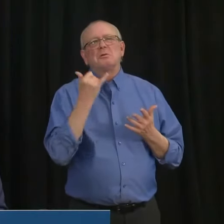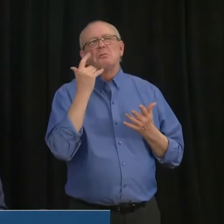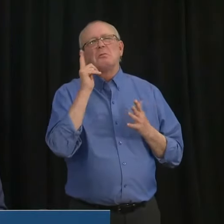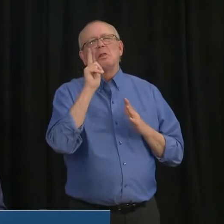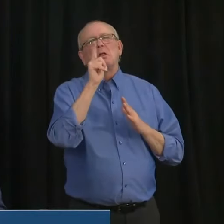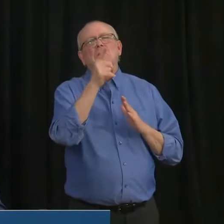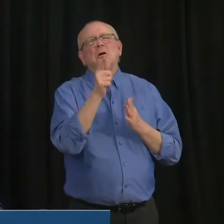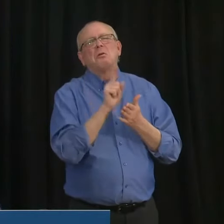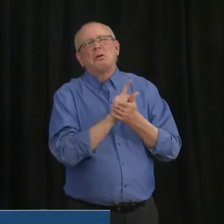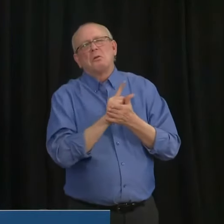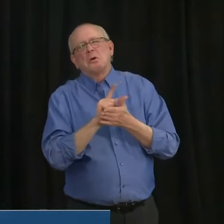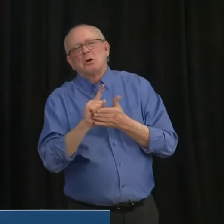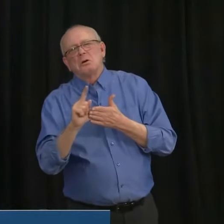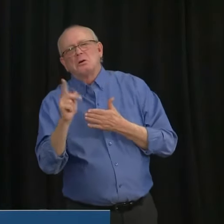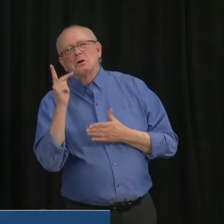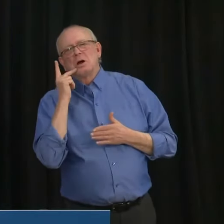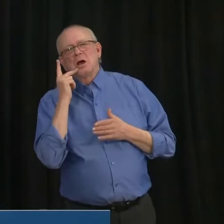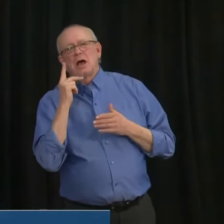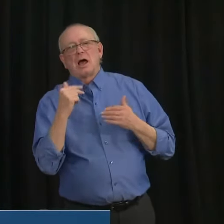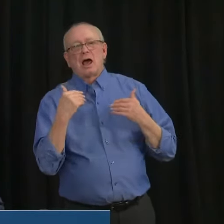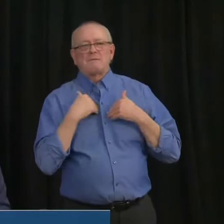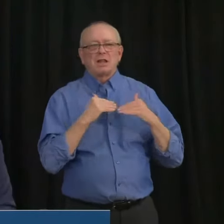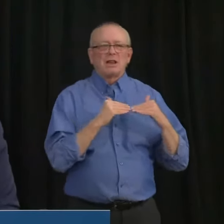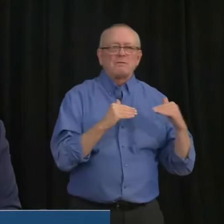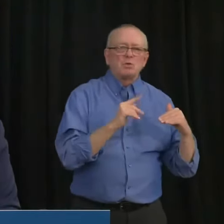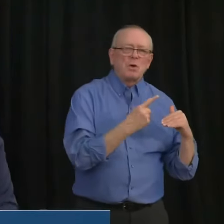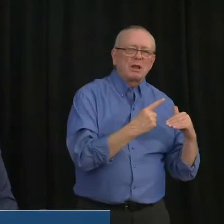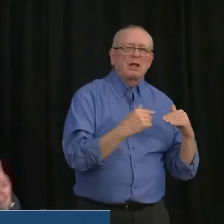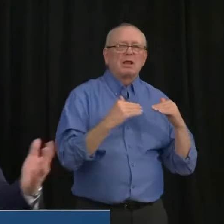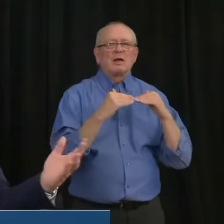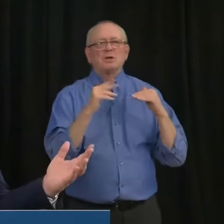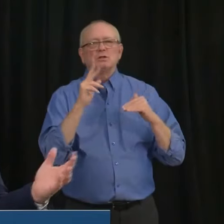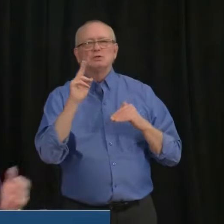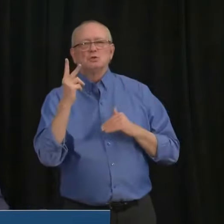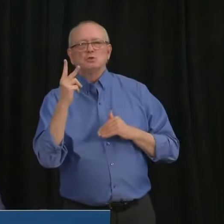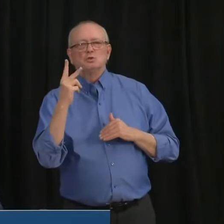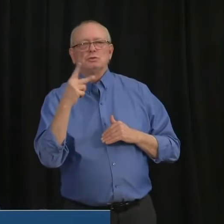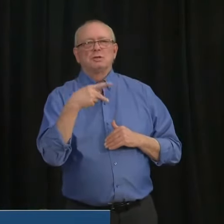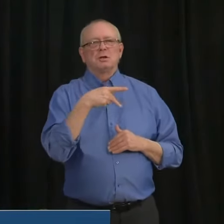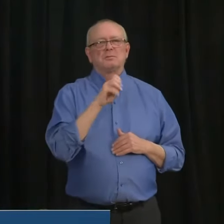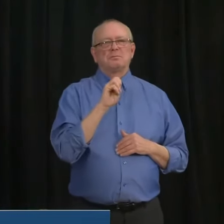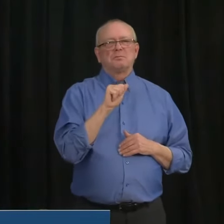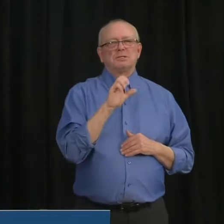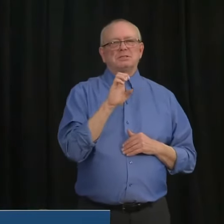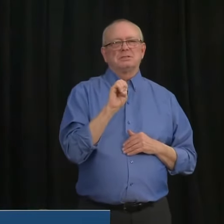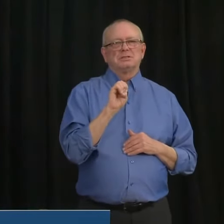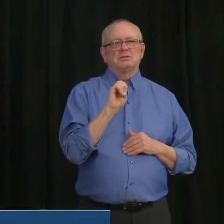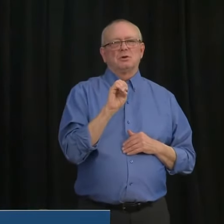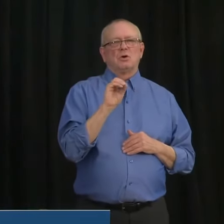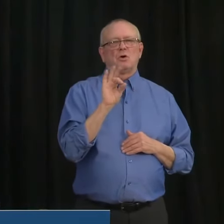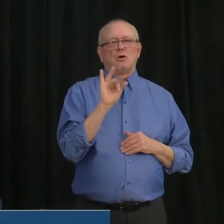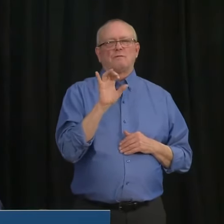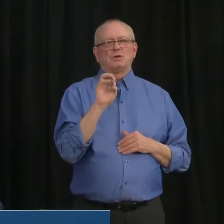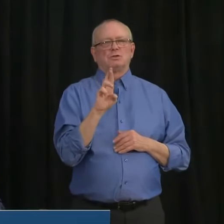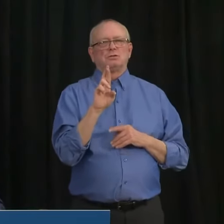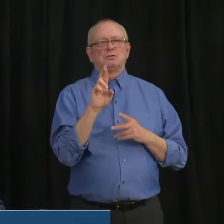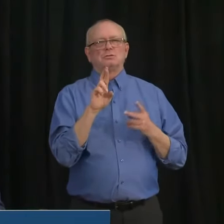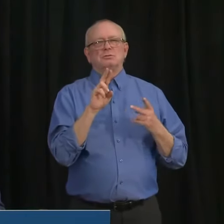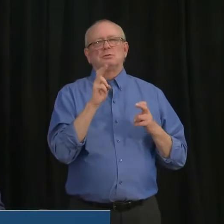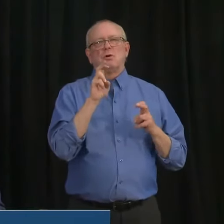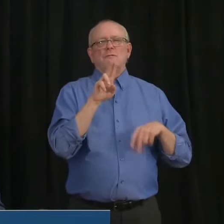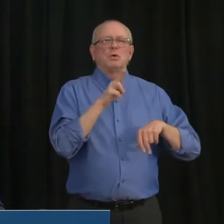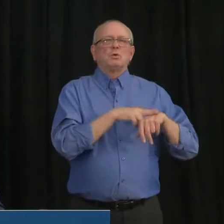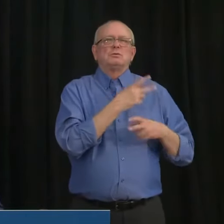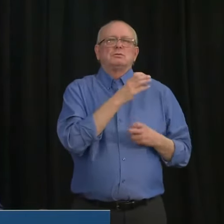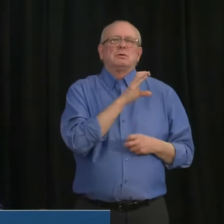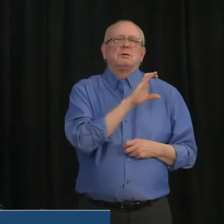include level one and level two peace officers. Um, and of course, uh, police are, uh, empowered already to enforce those orders.